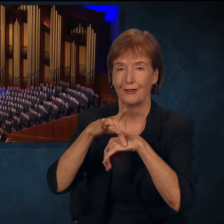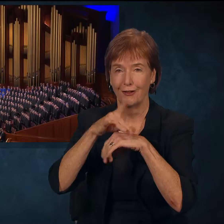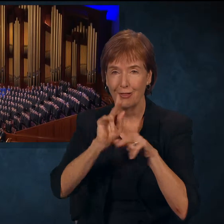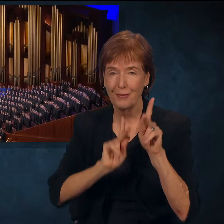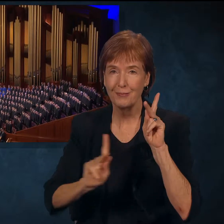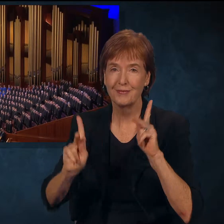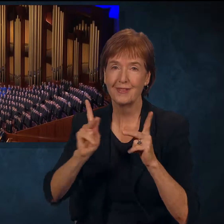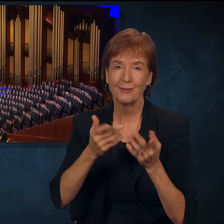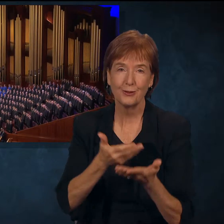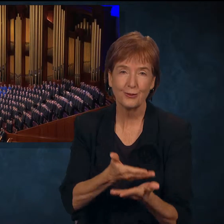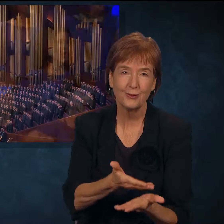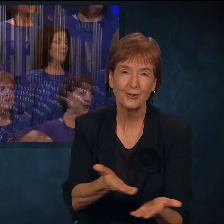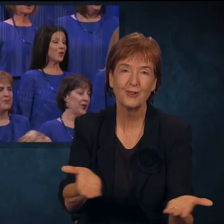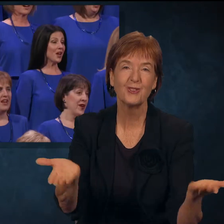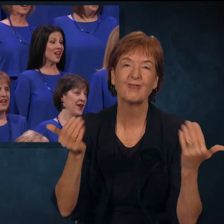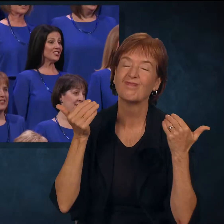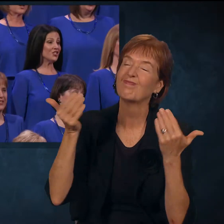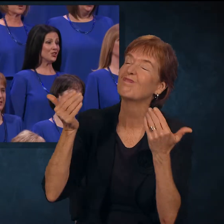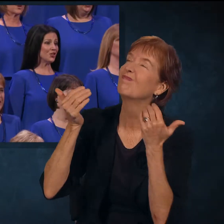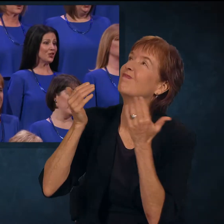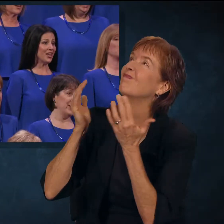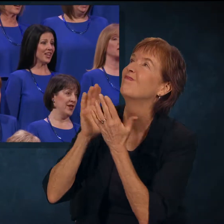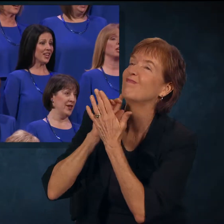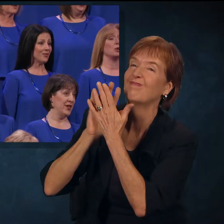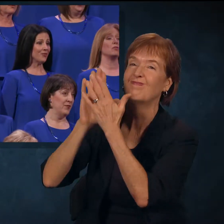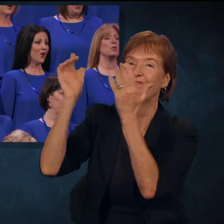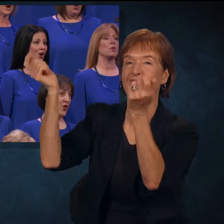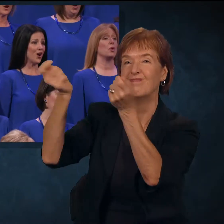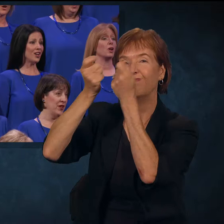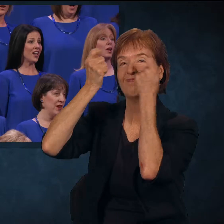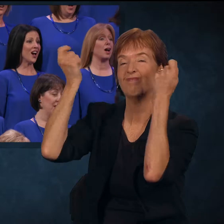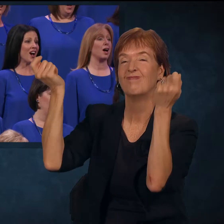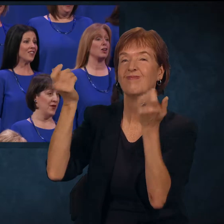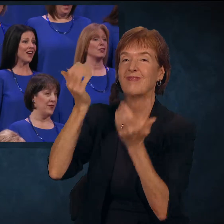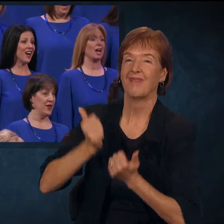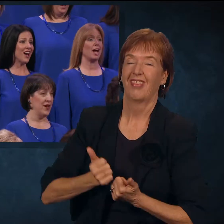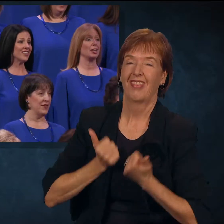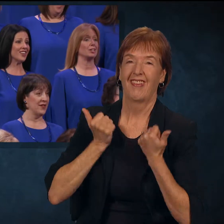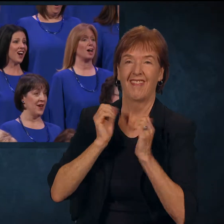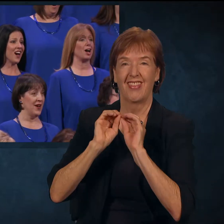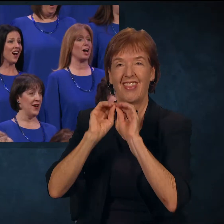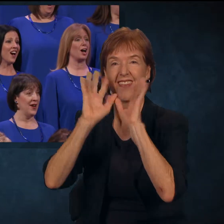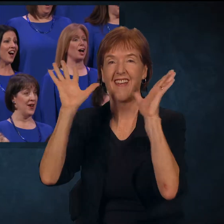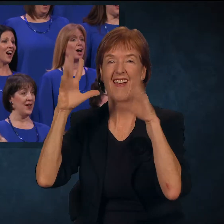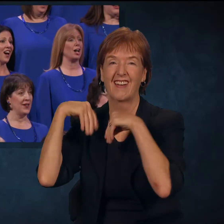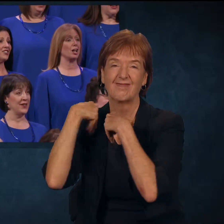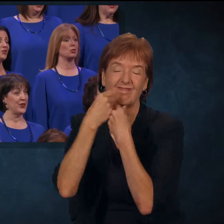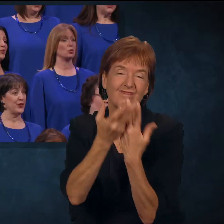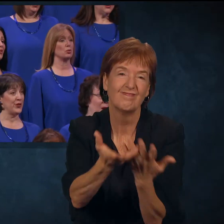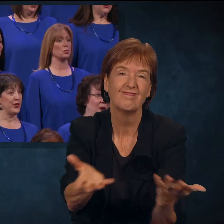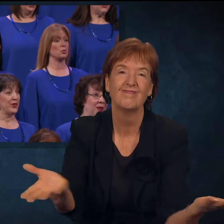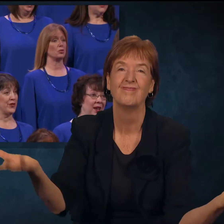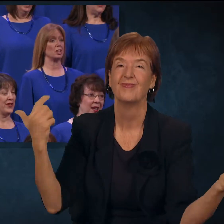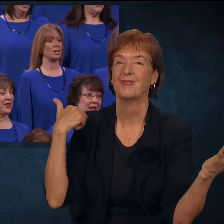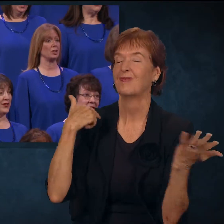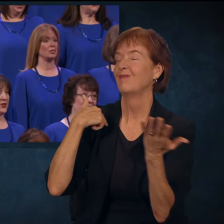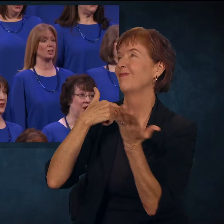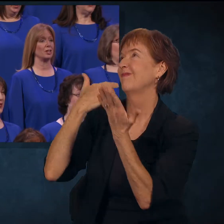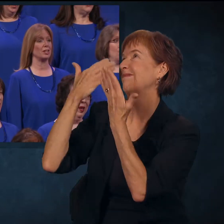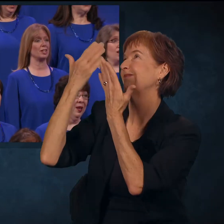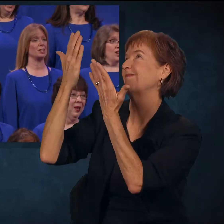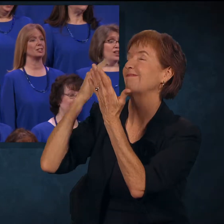earth rejoice. Praise to him for light and light, Earth